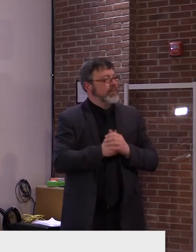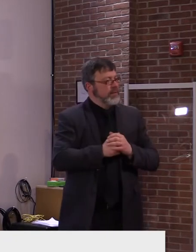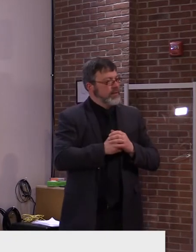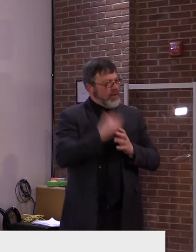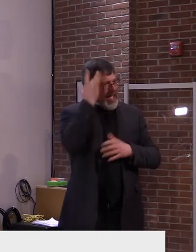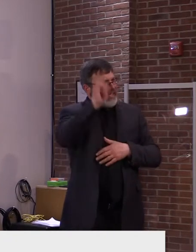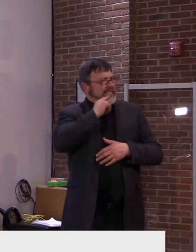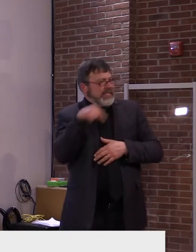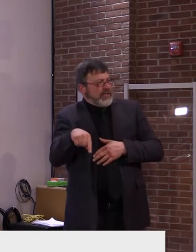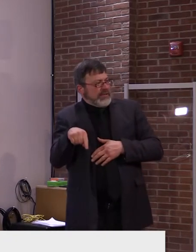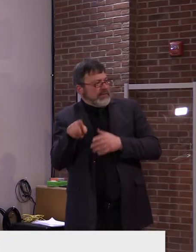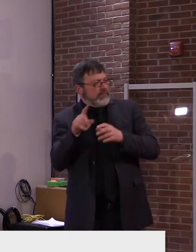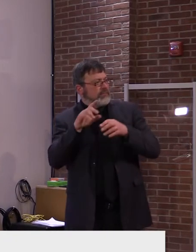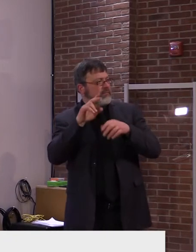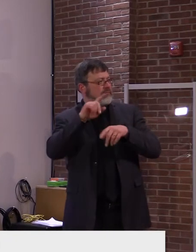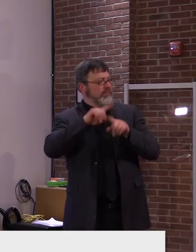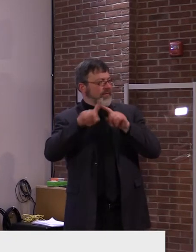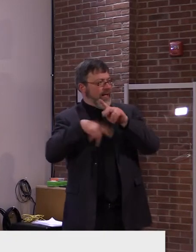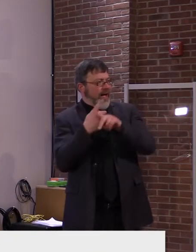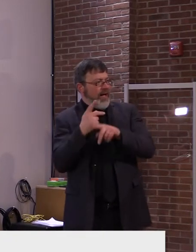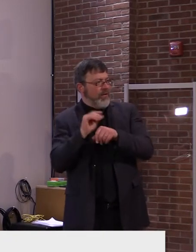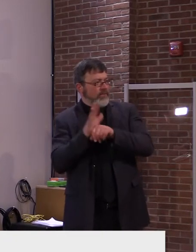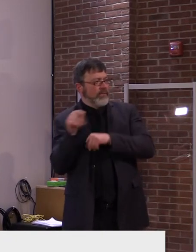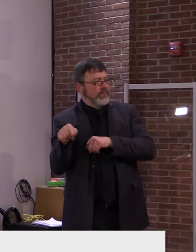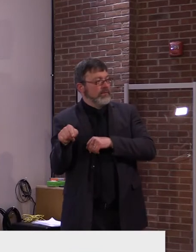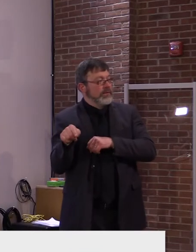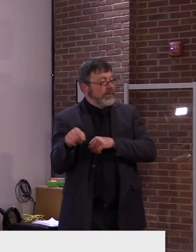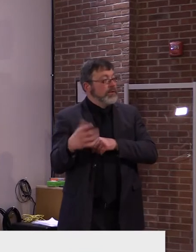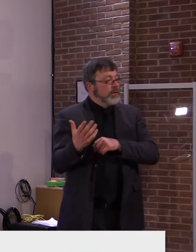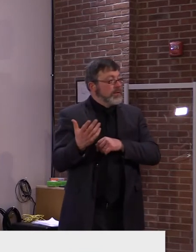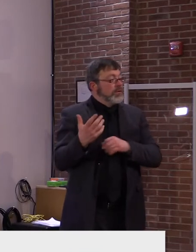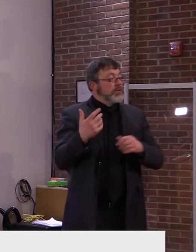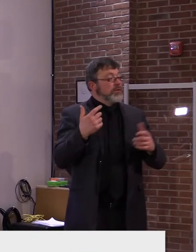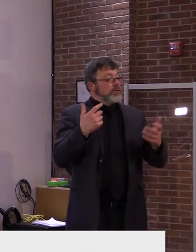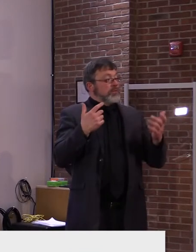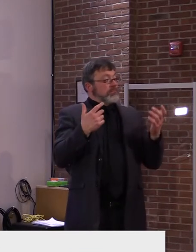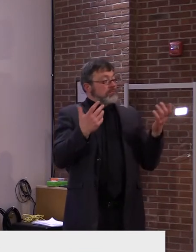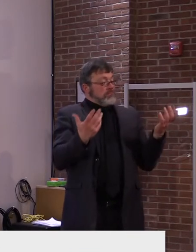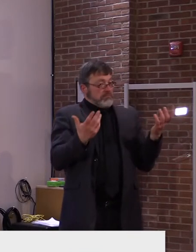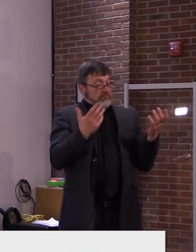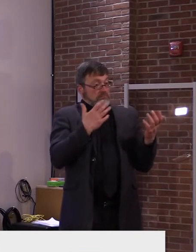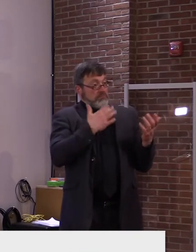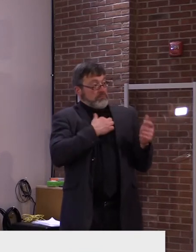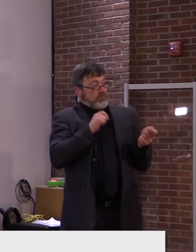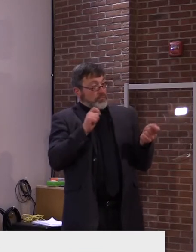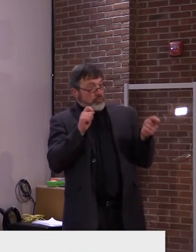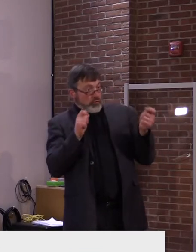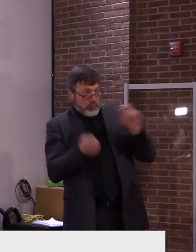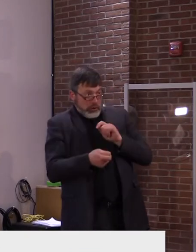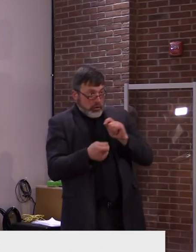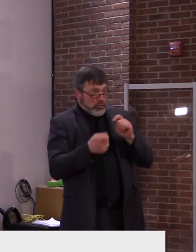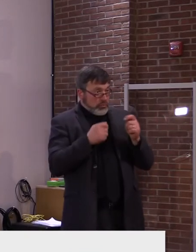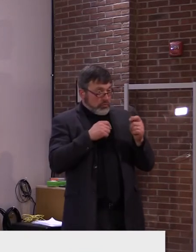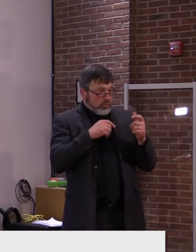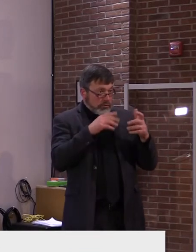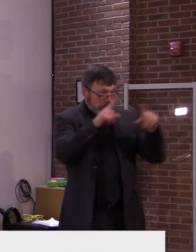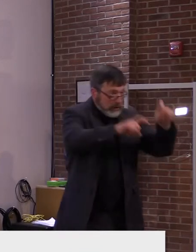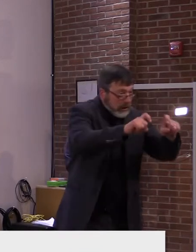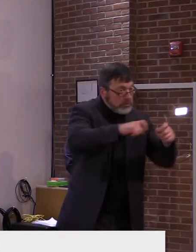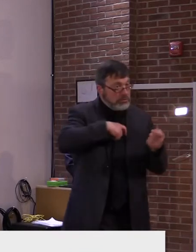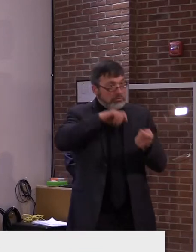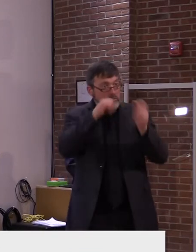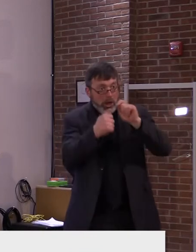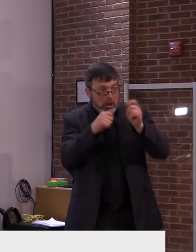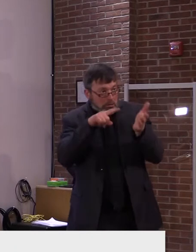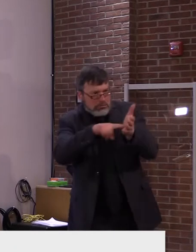and outbreak prevention and response strategies are robust, and that we can support people to isolate and quarantine when